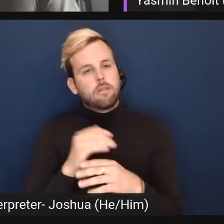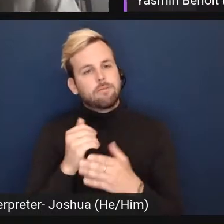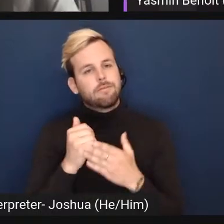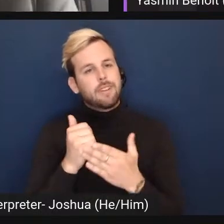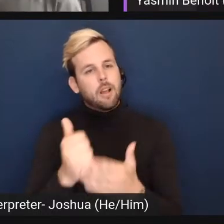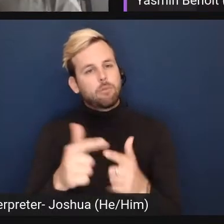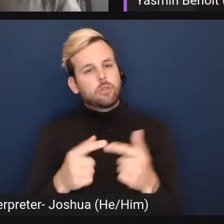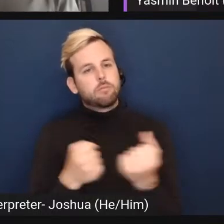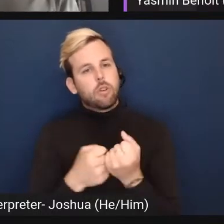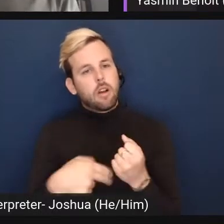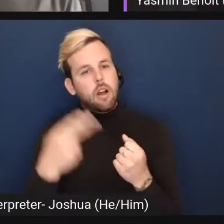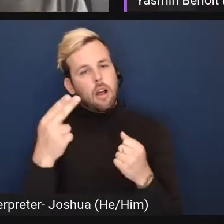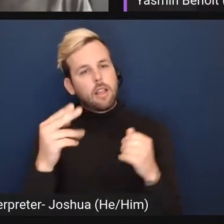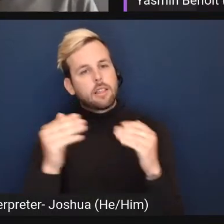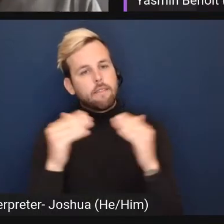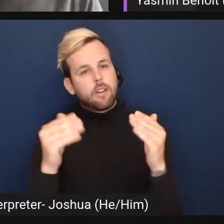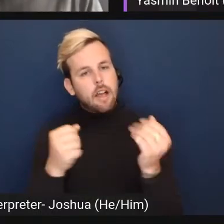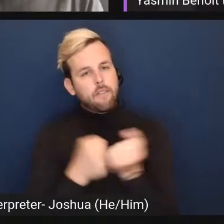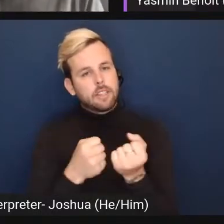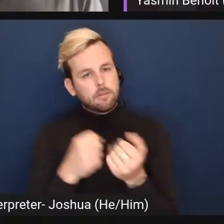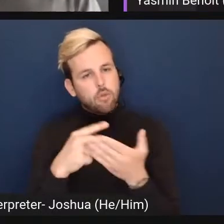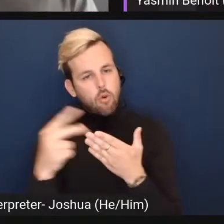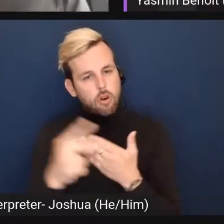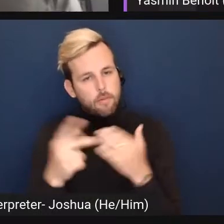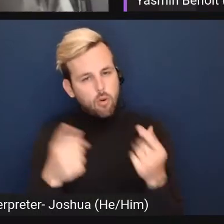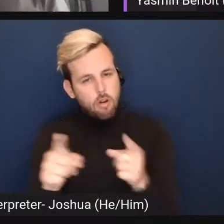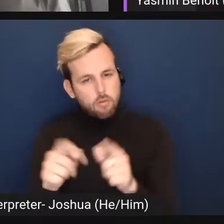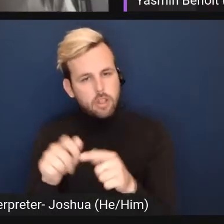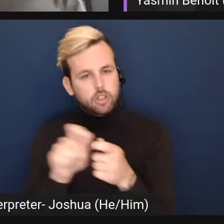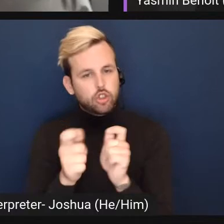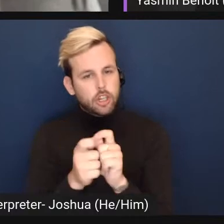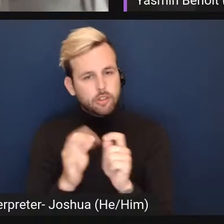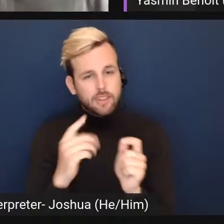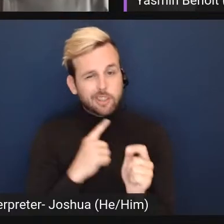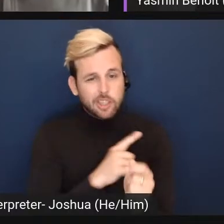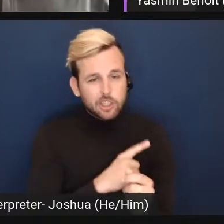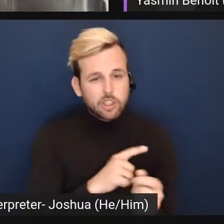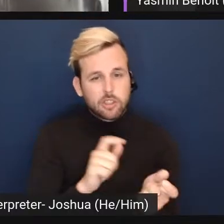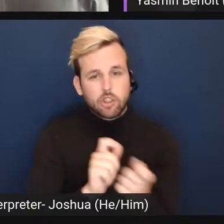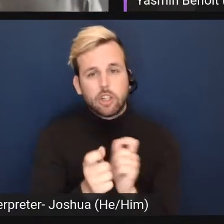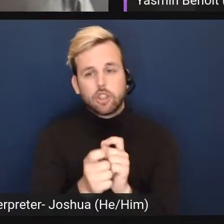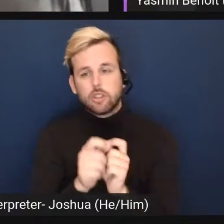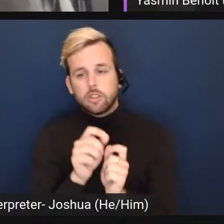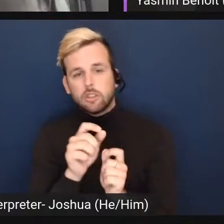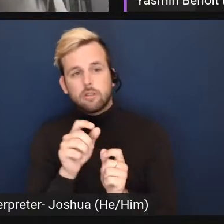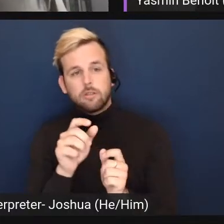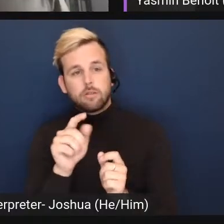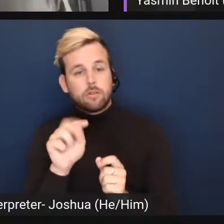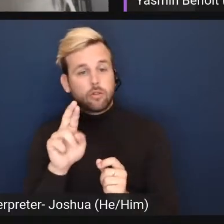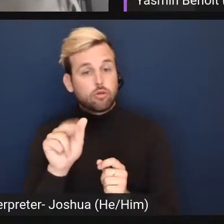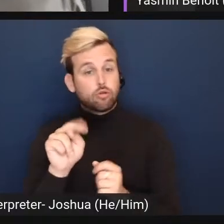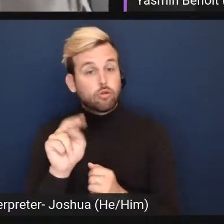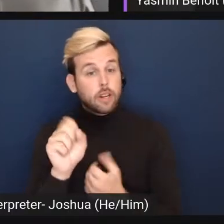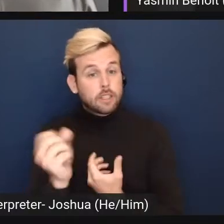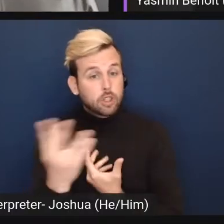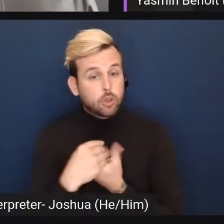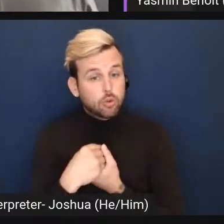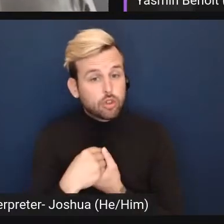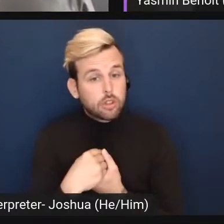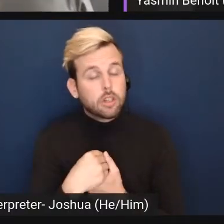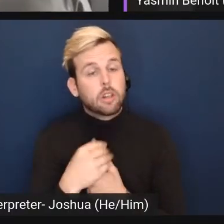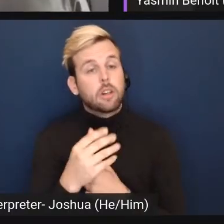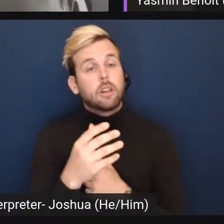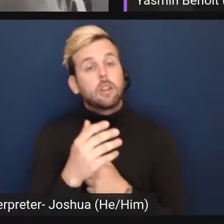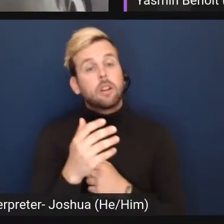support high level advocacy campaigns that are going around, going on around change legislation, around, um, trans inclusion, around,